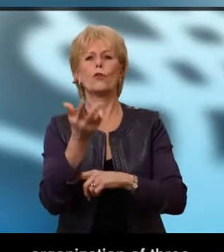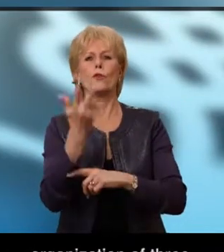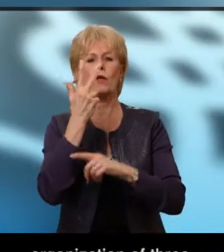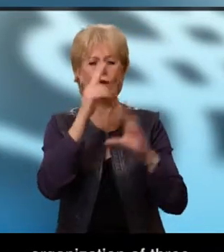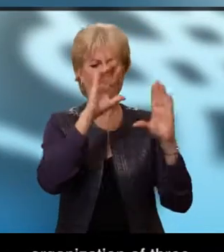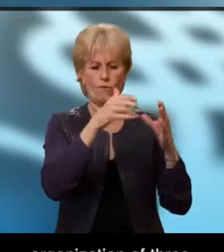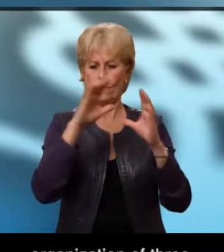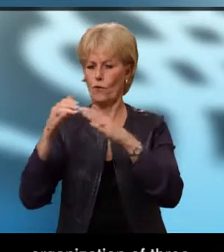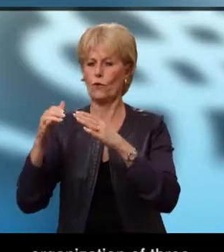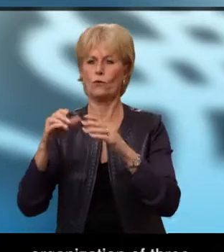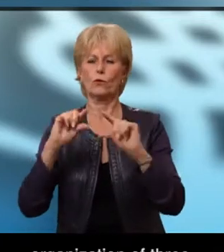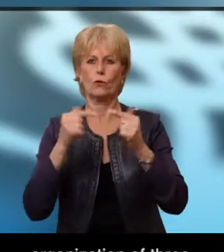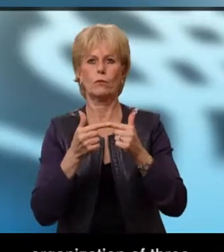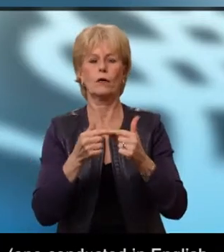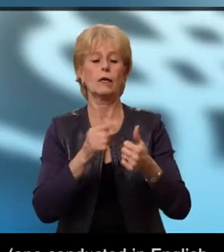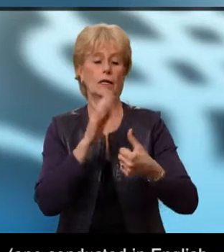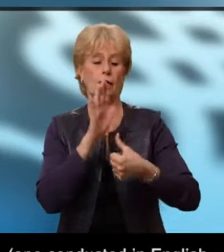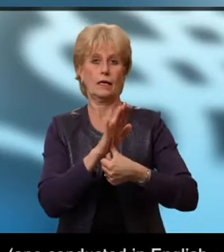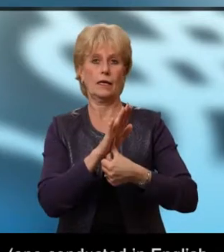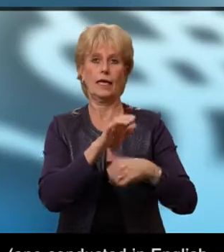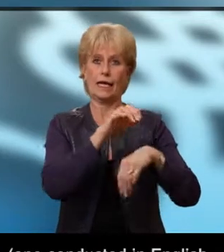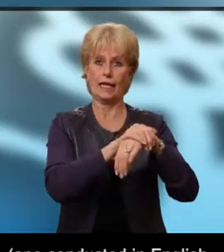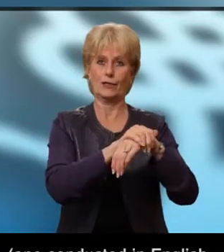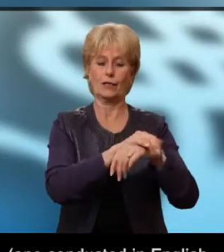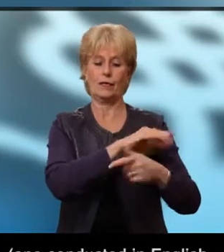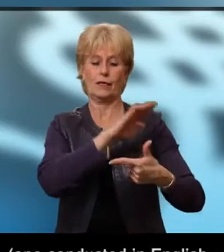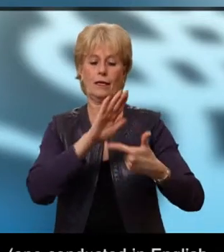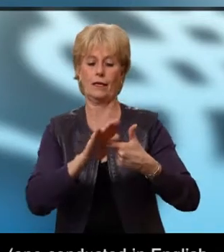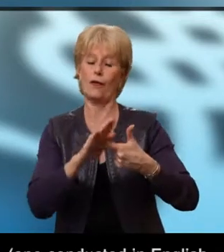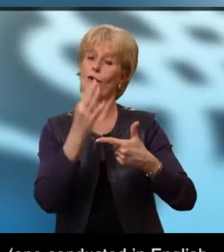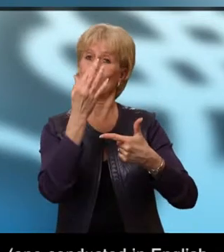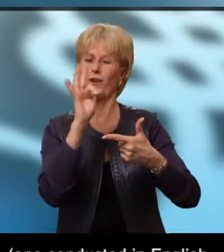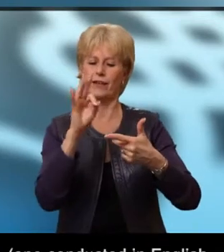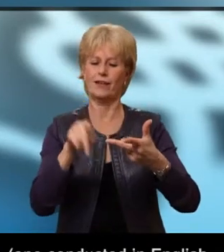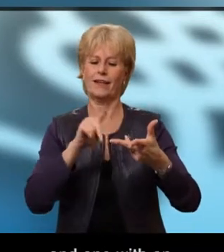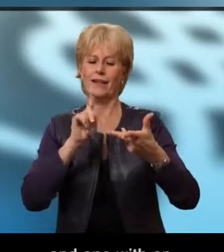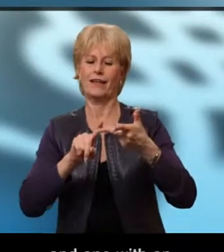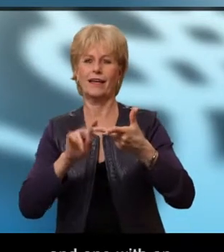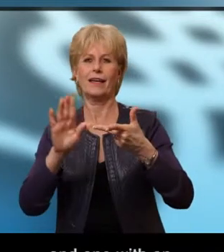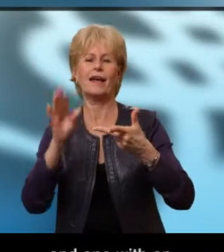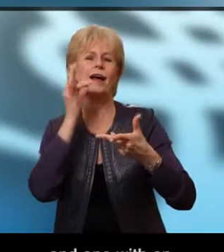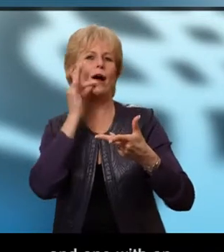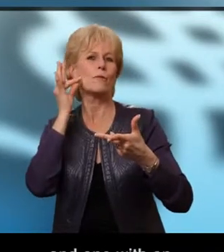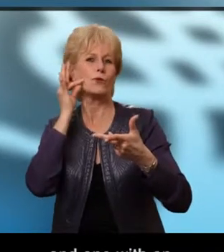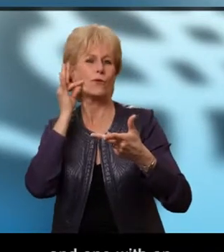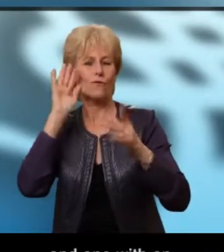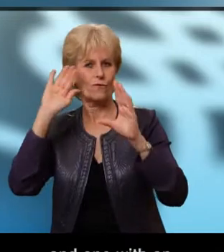three focus groups, one conducted in English, one in French, and one with an Aboriginal focus.